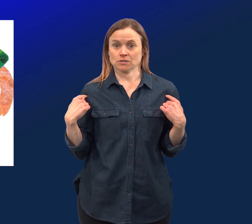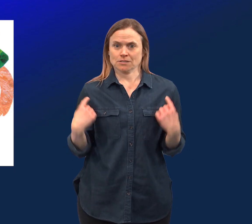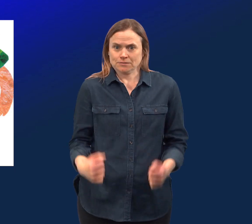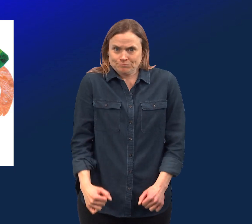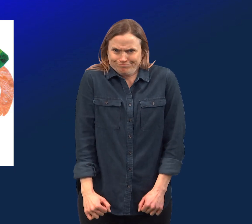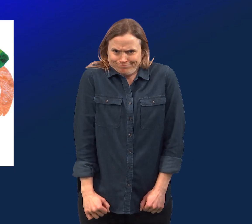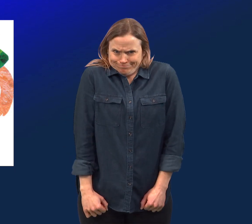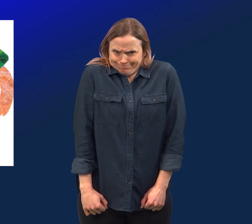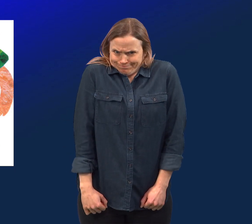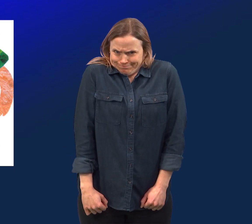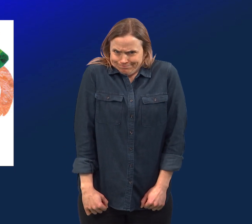Raise